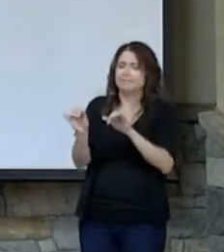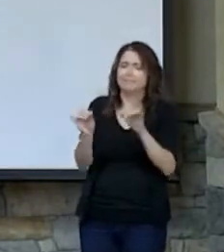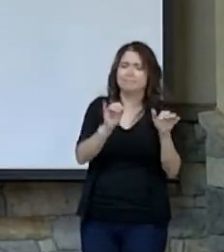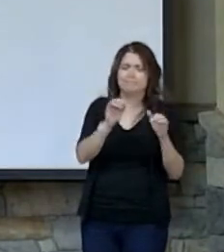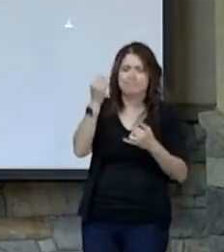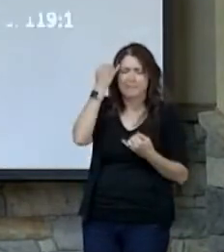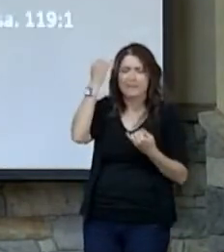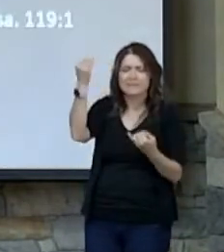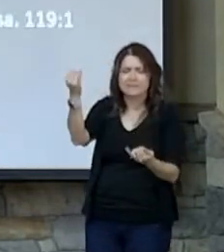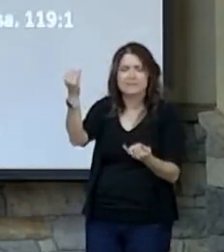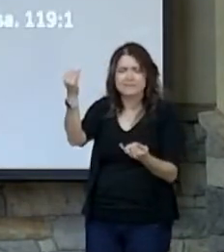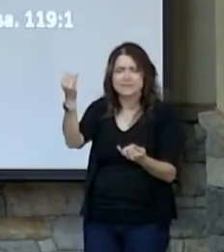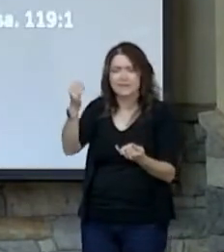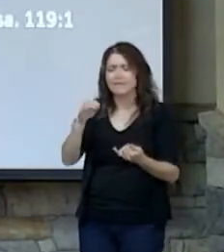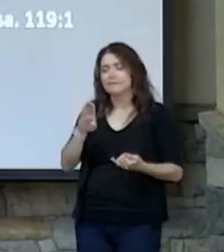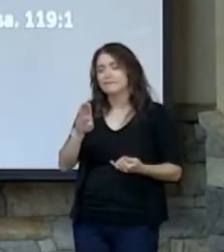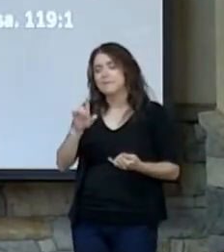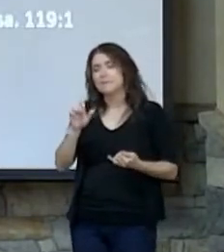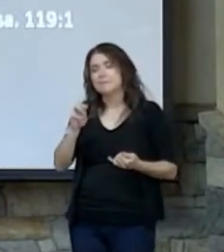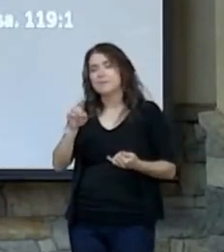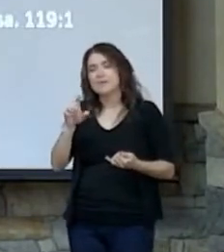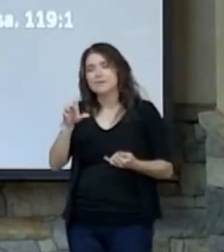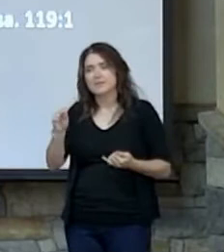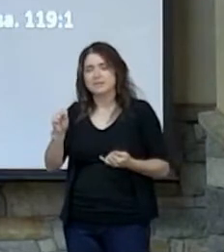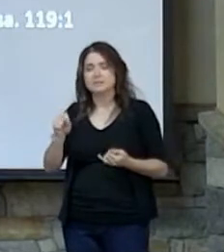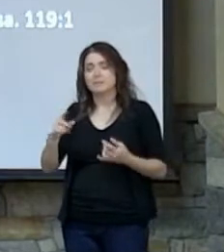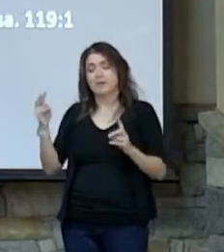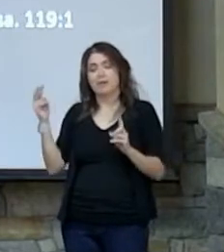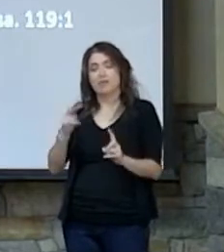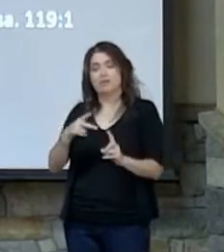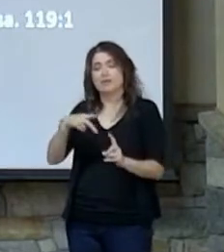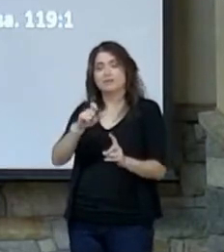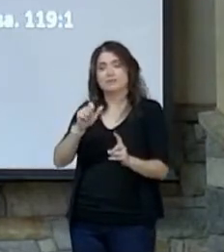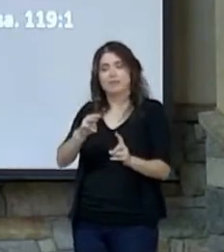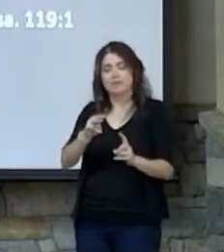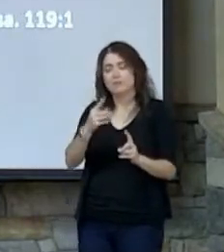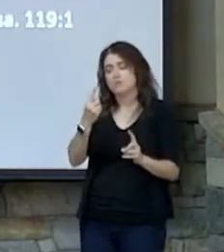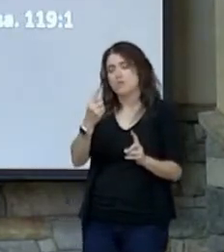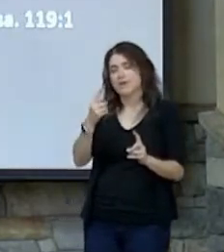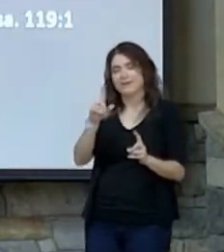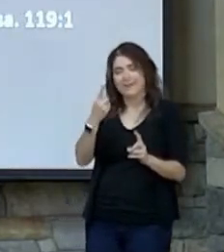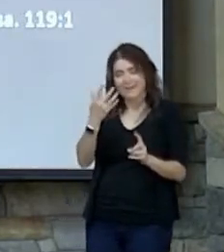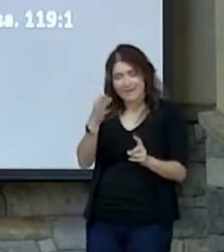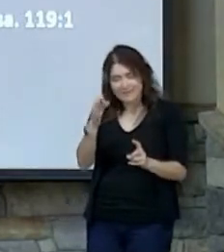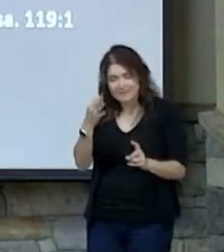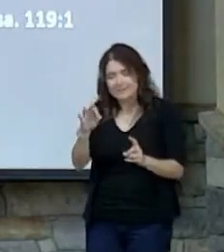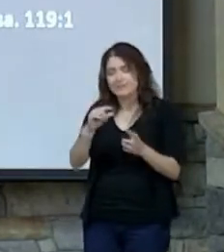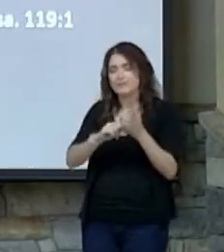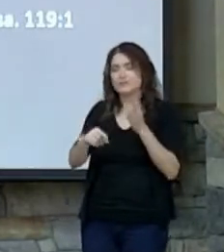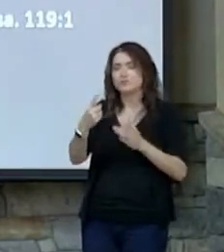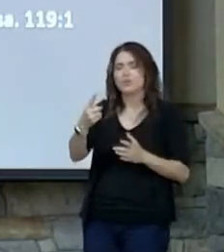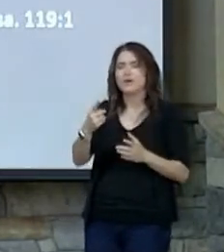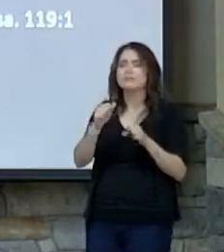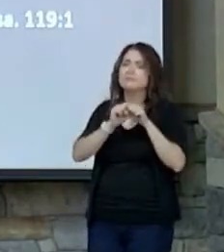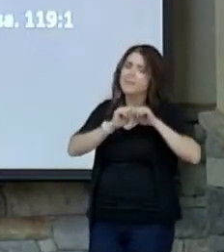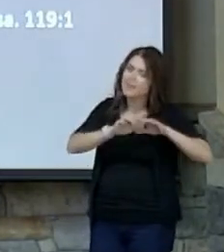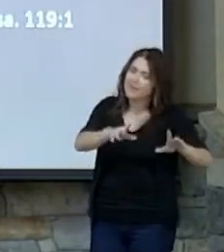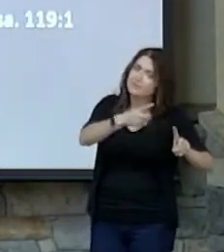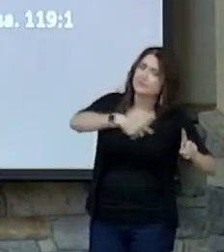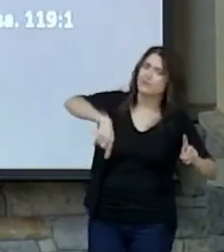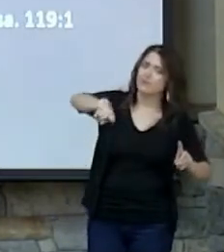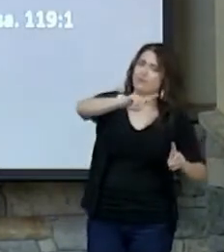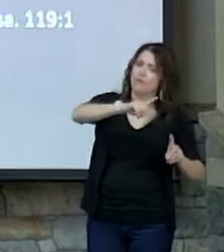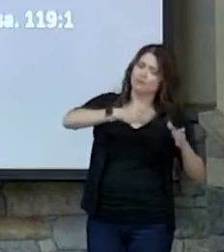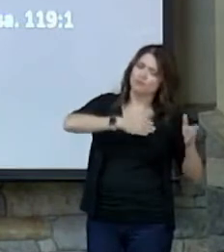But then look with me at Psalm 119 and verse 1. Blessed are those whose way is blameless, who